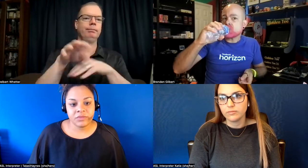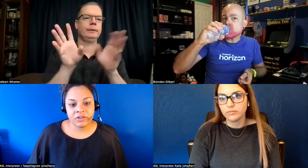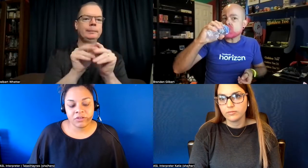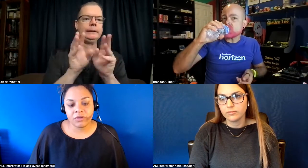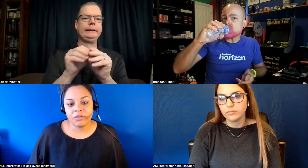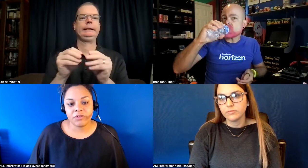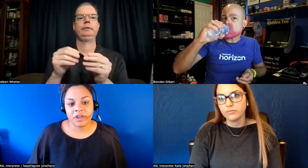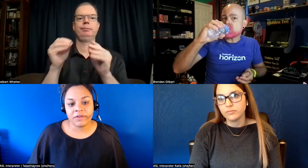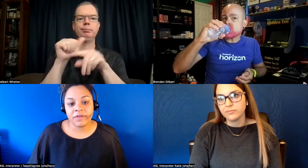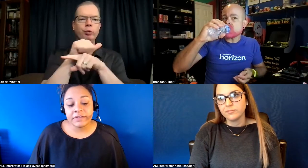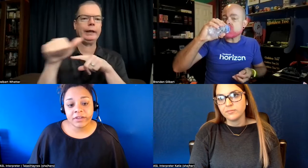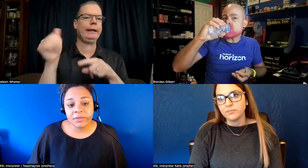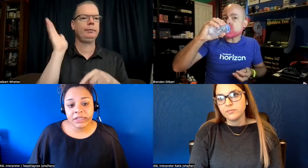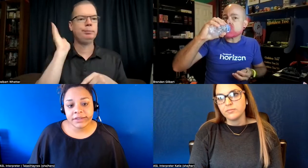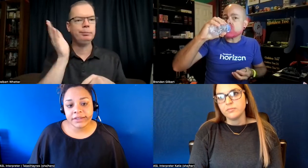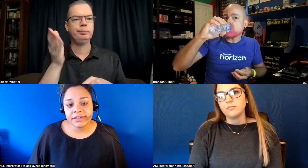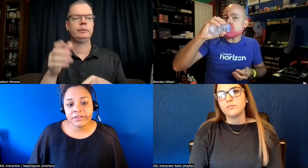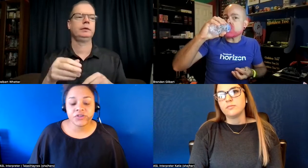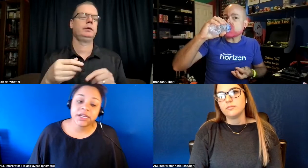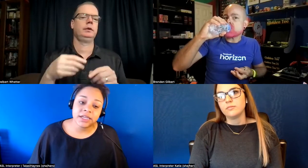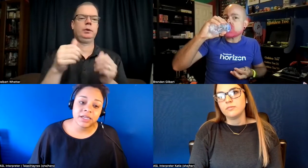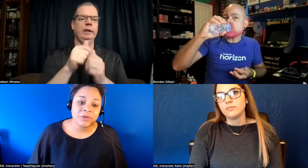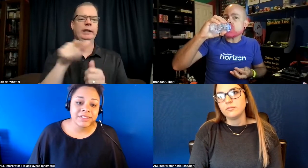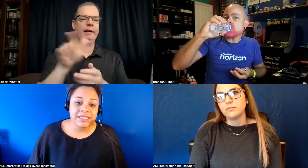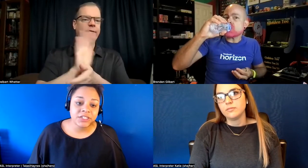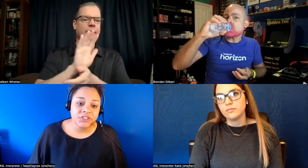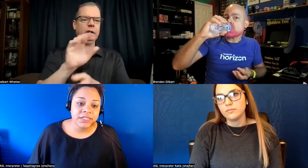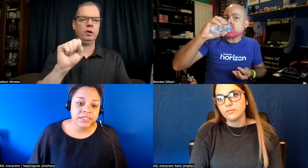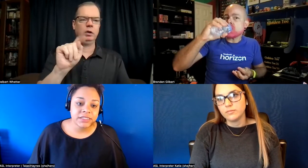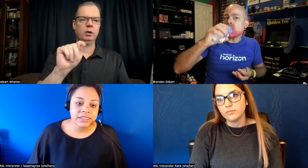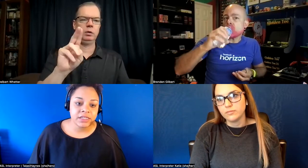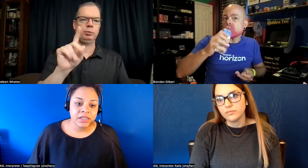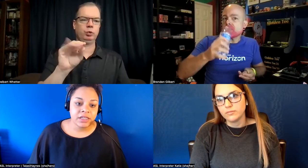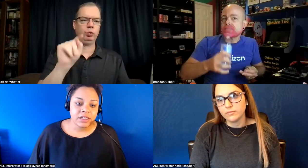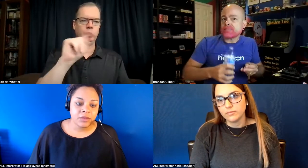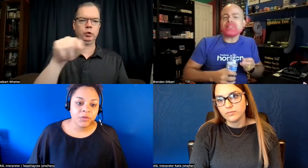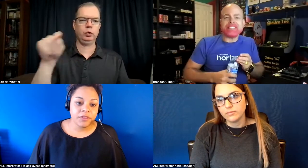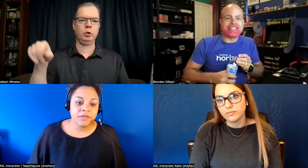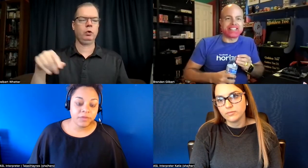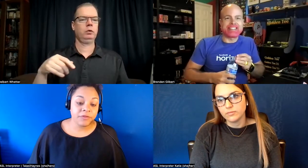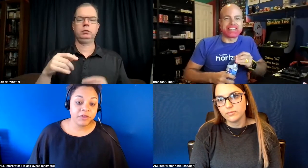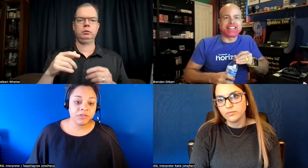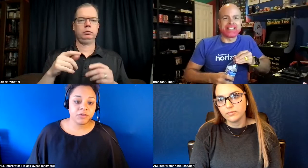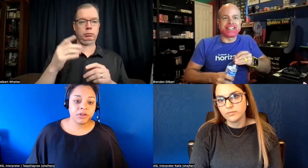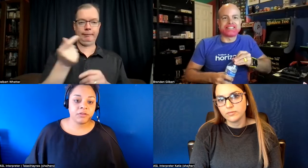so there's a lot of advising meetings training presentations within the film studios